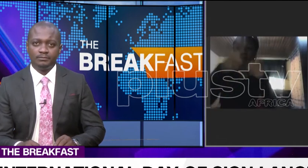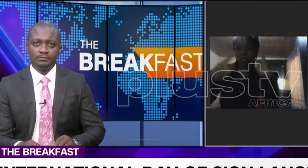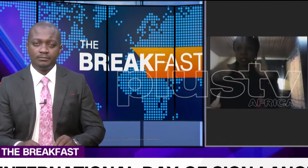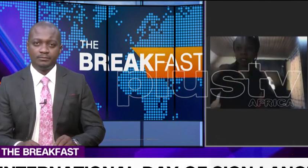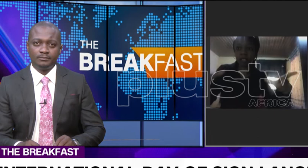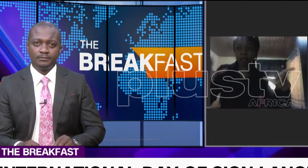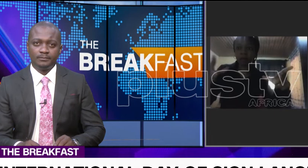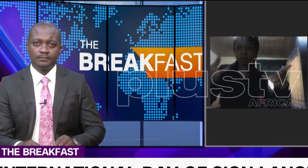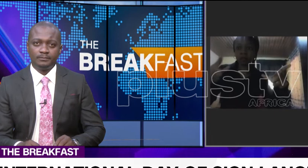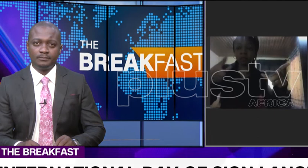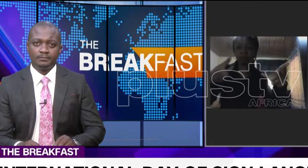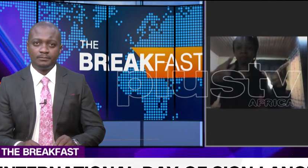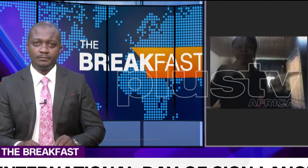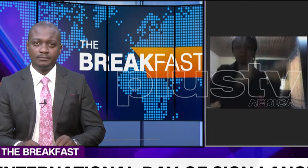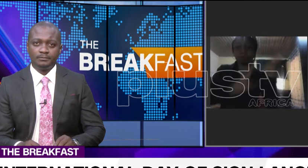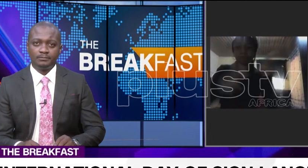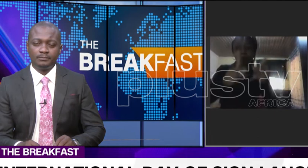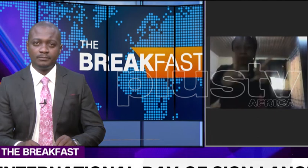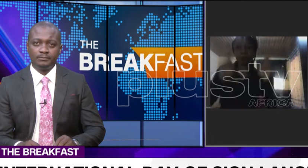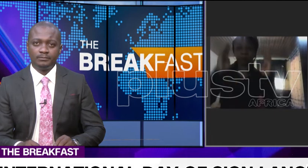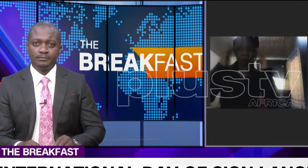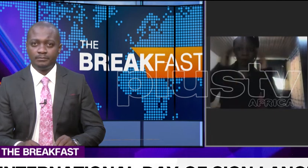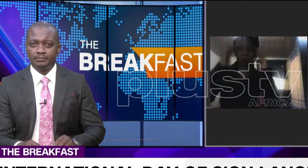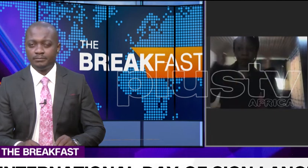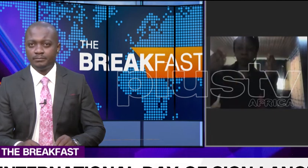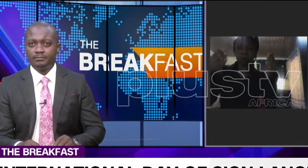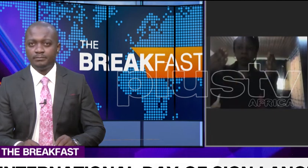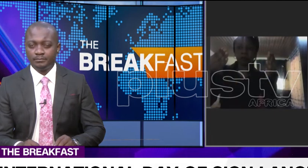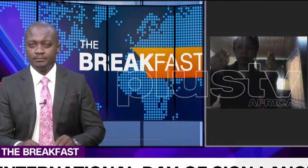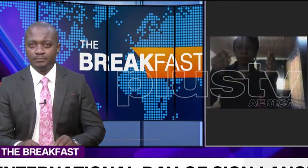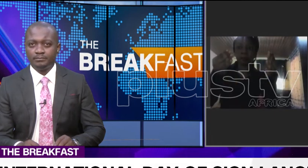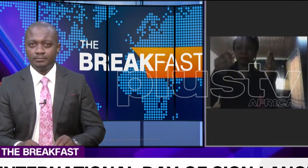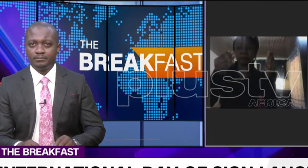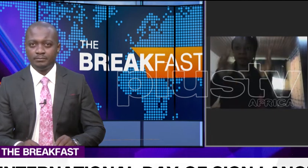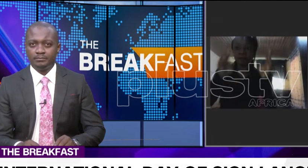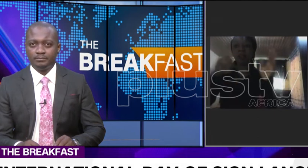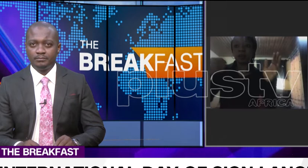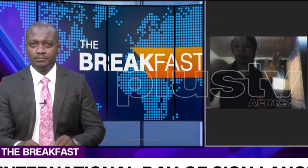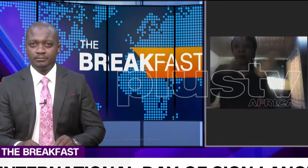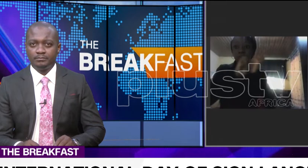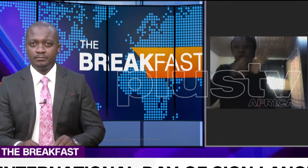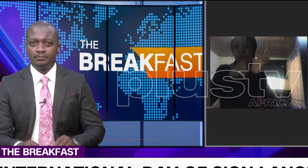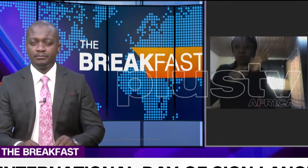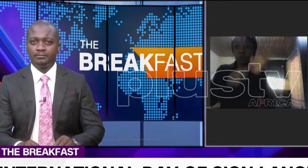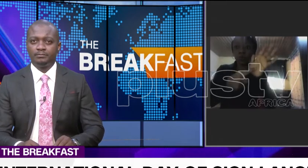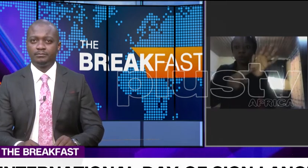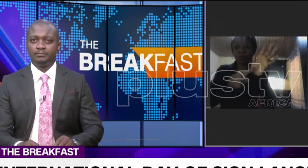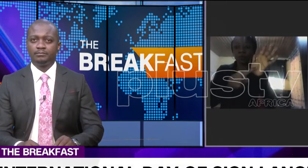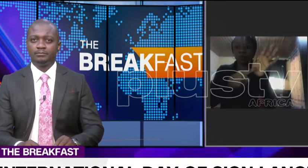you a few of the statistics that we have that can help you clearly understand what the government